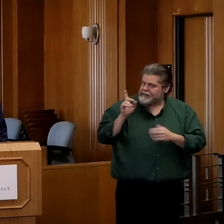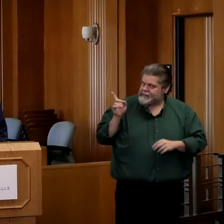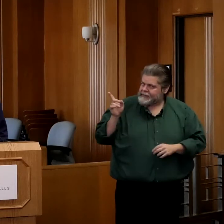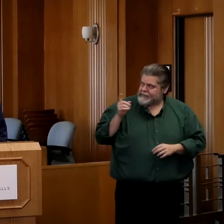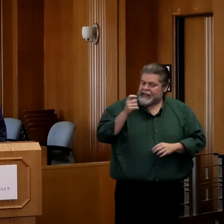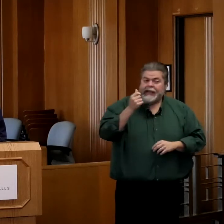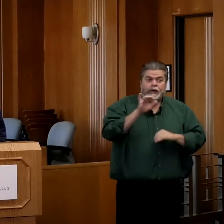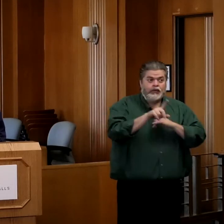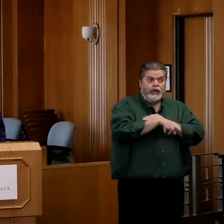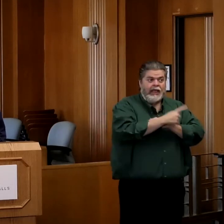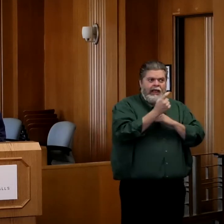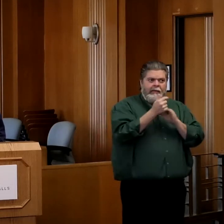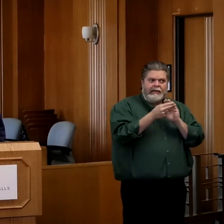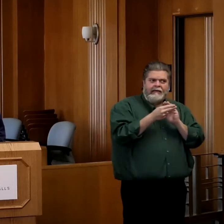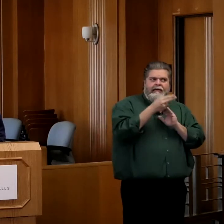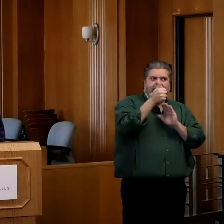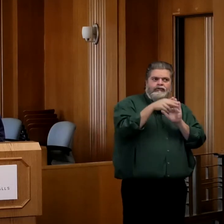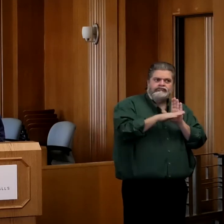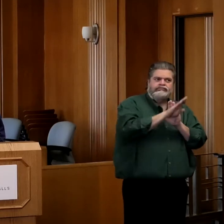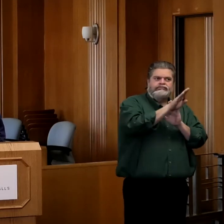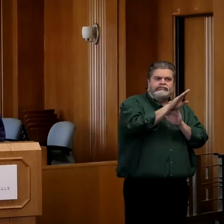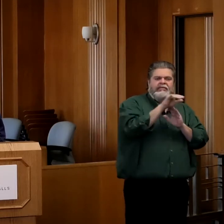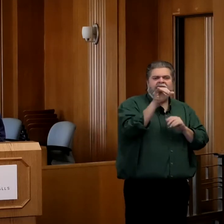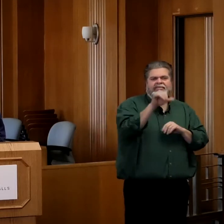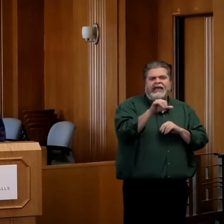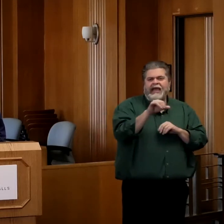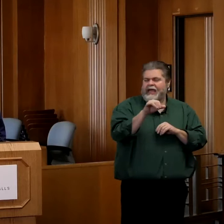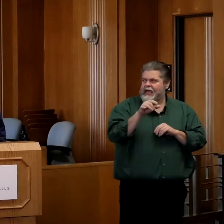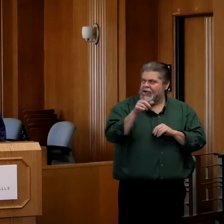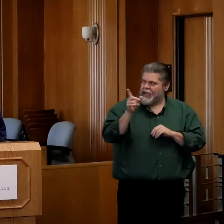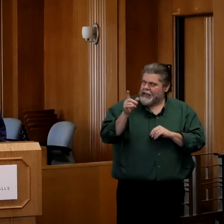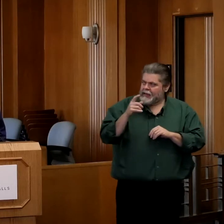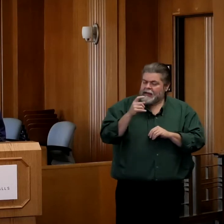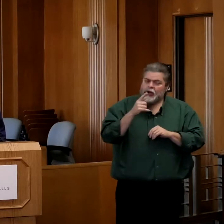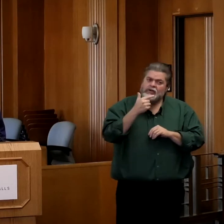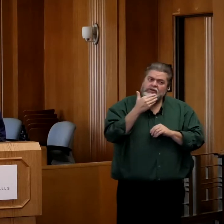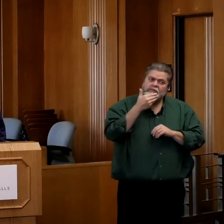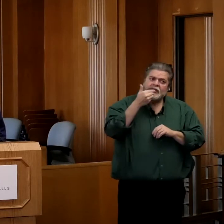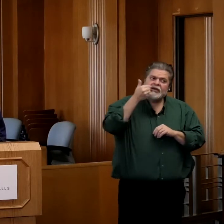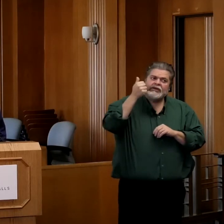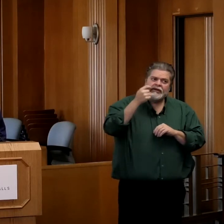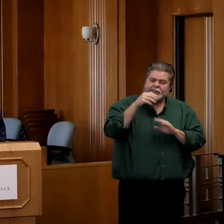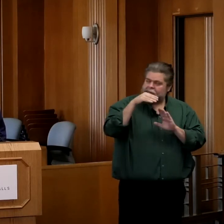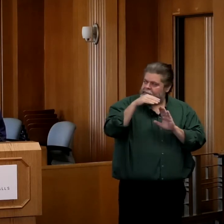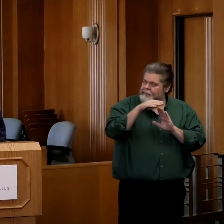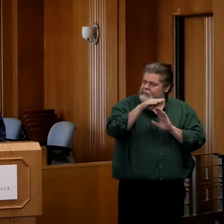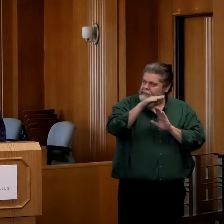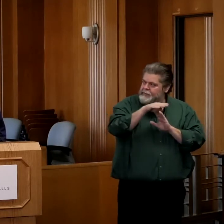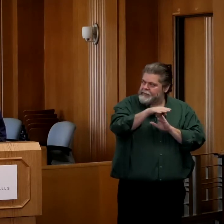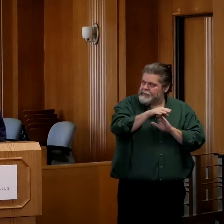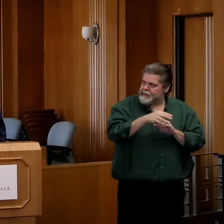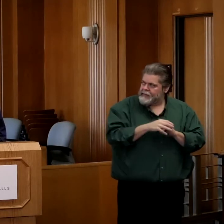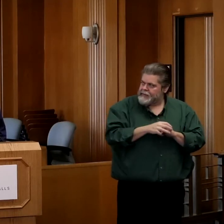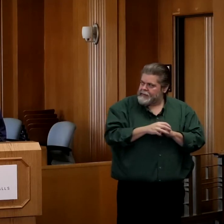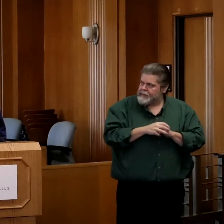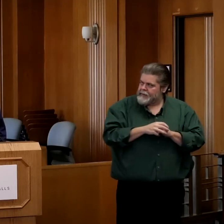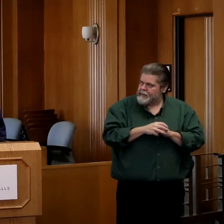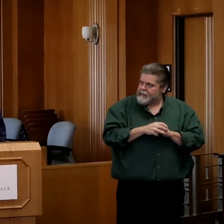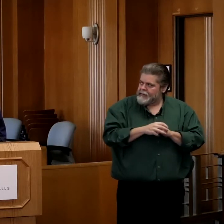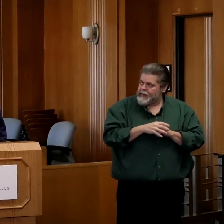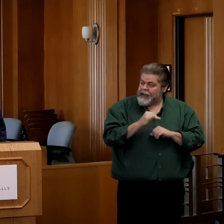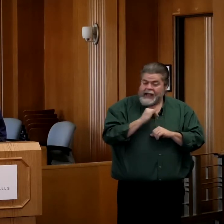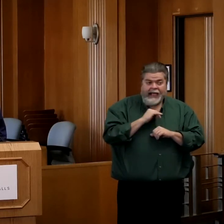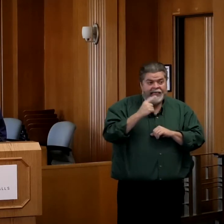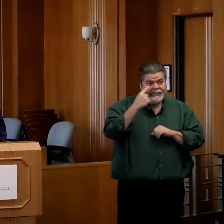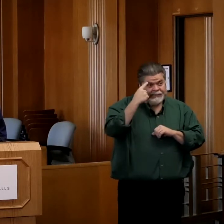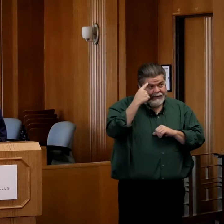today. But that's obviously a trend that we like to see as well here in Sioux Falls. I think, I